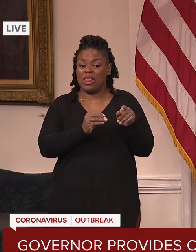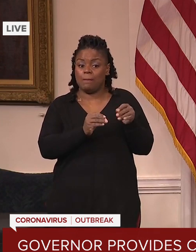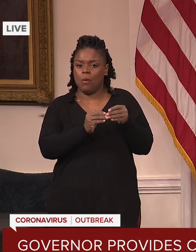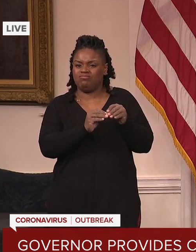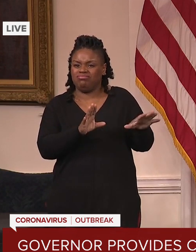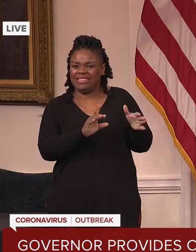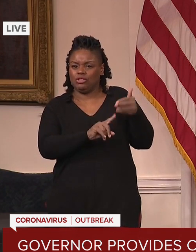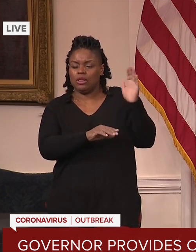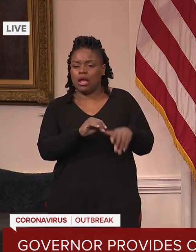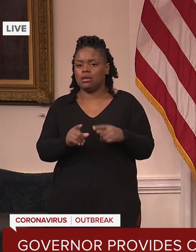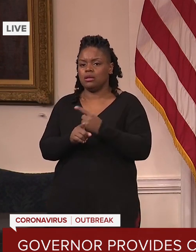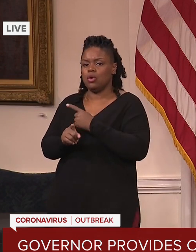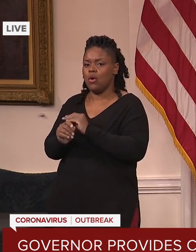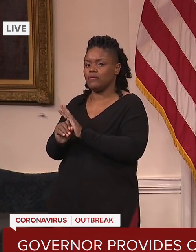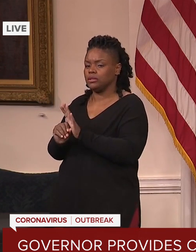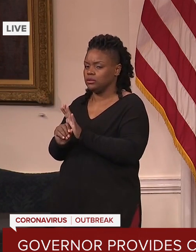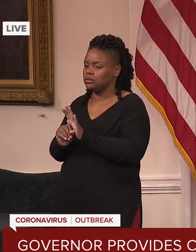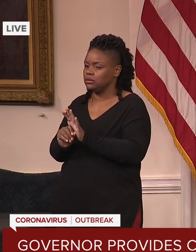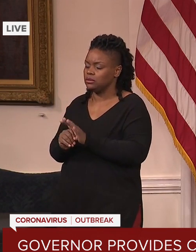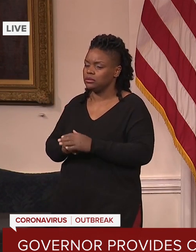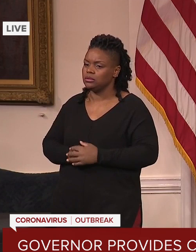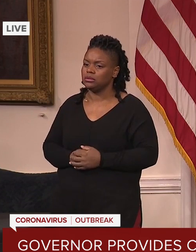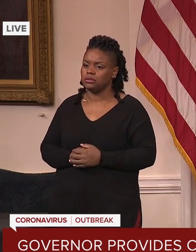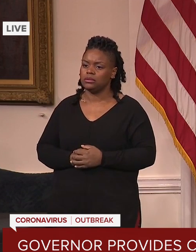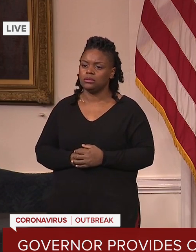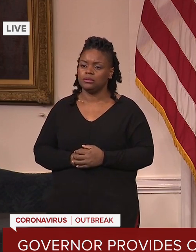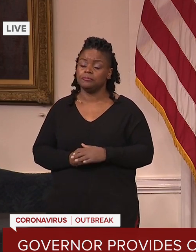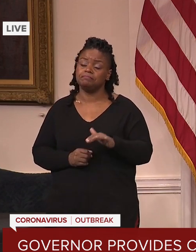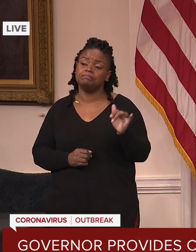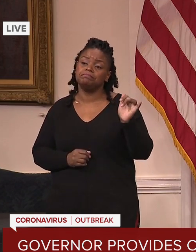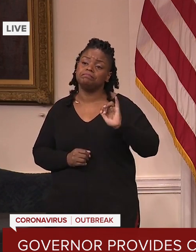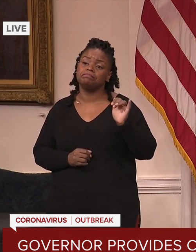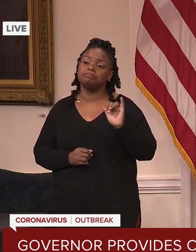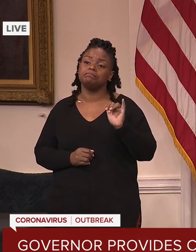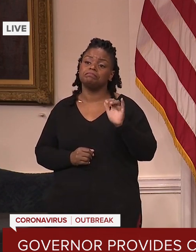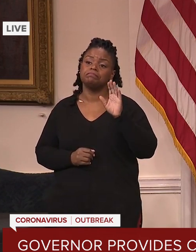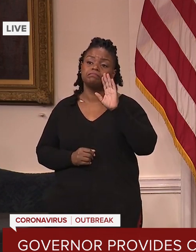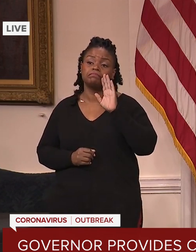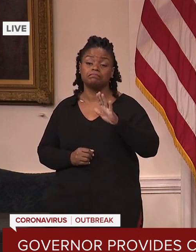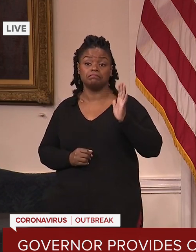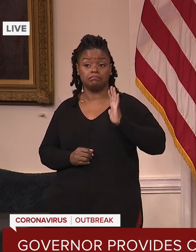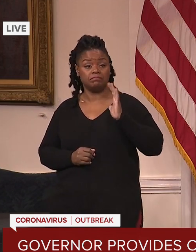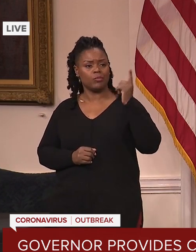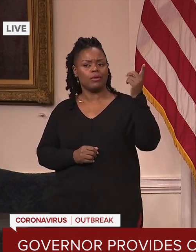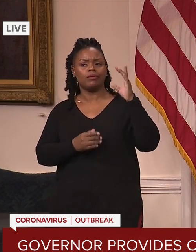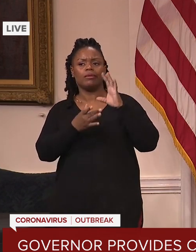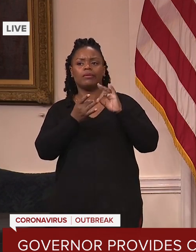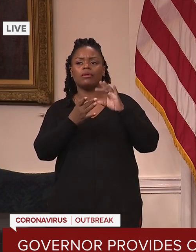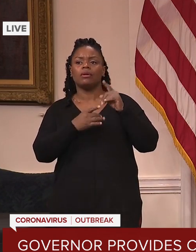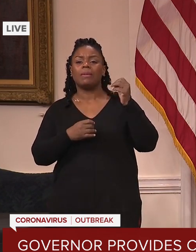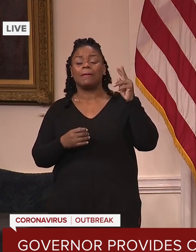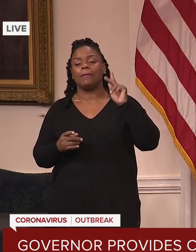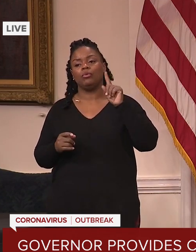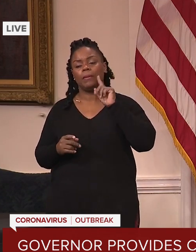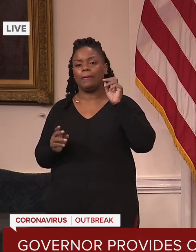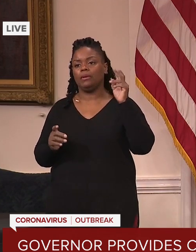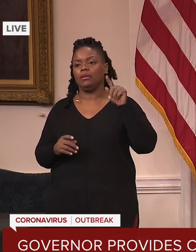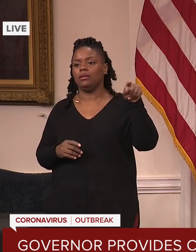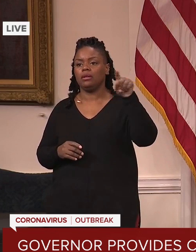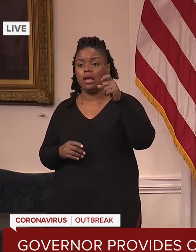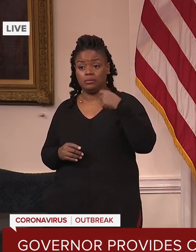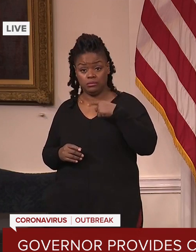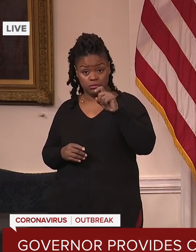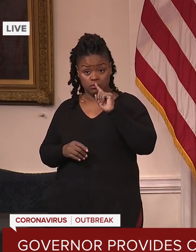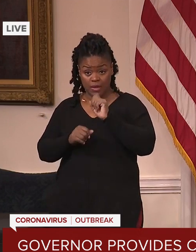understand. In addition, I know questions have been raised about whether or not these